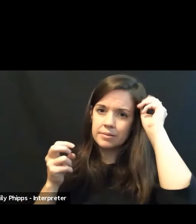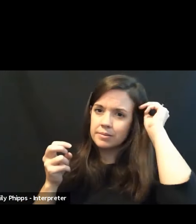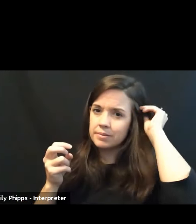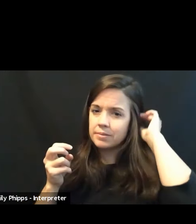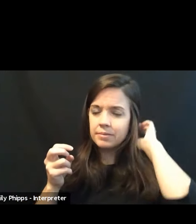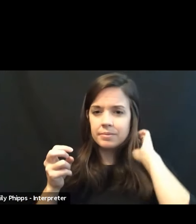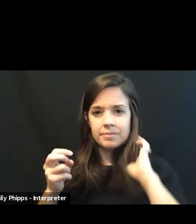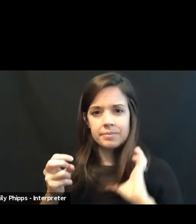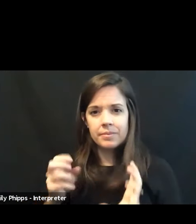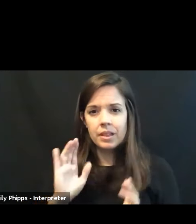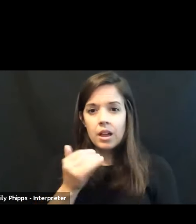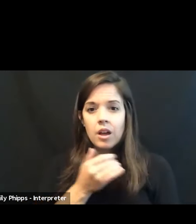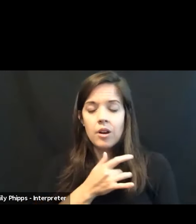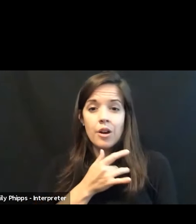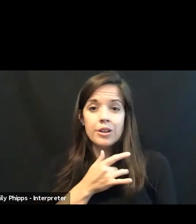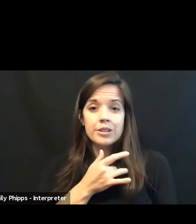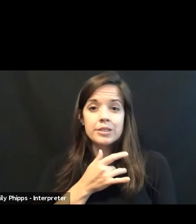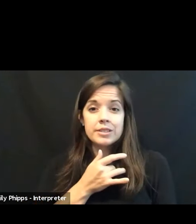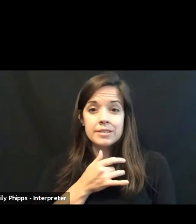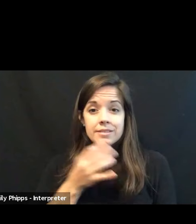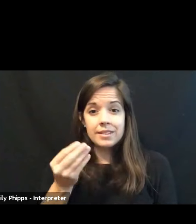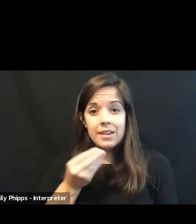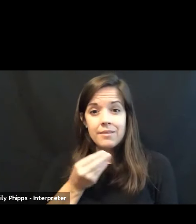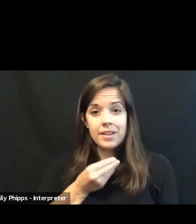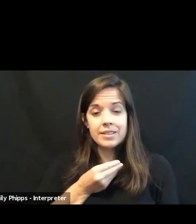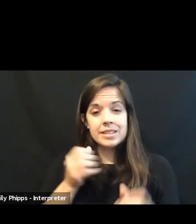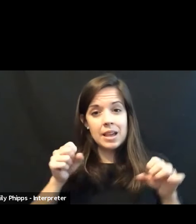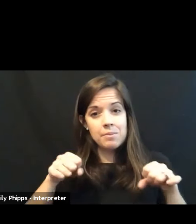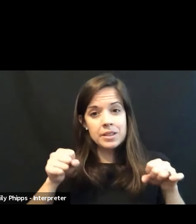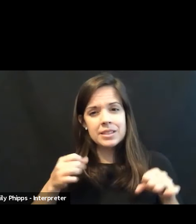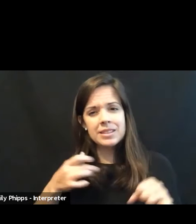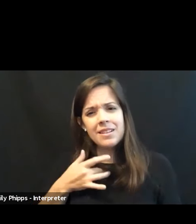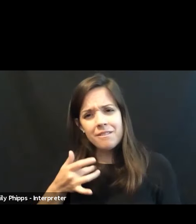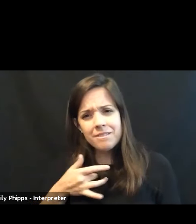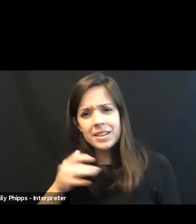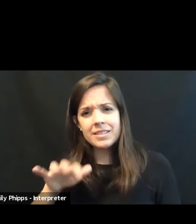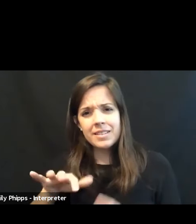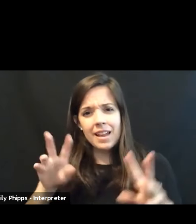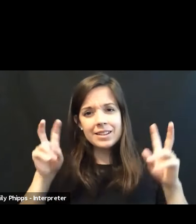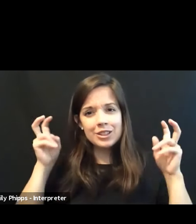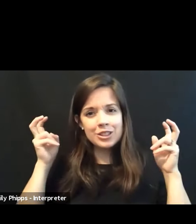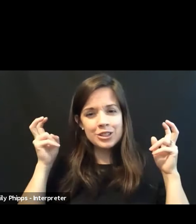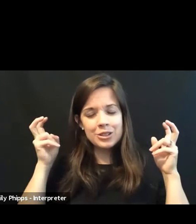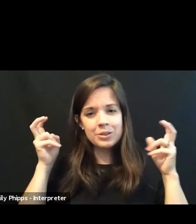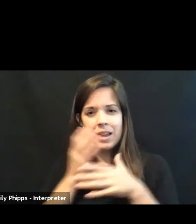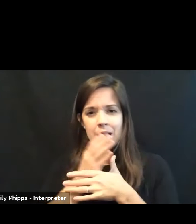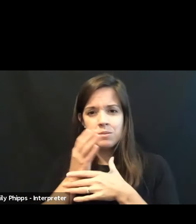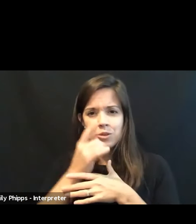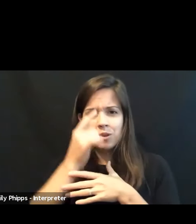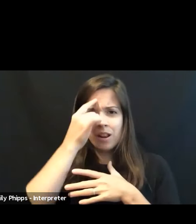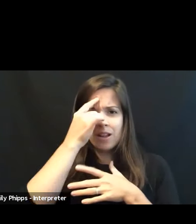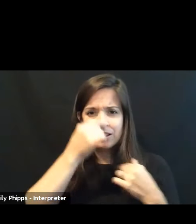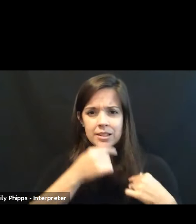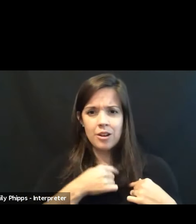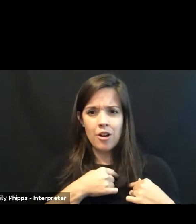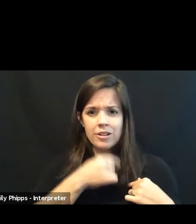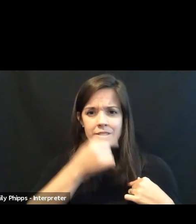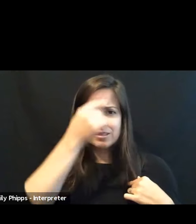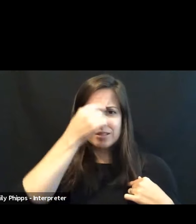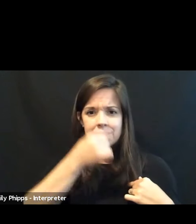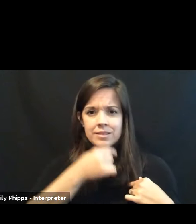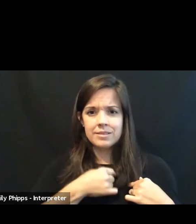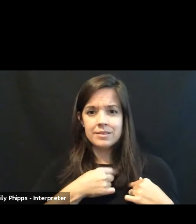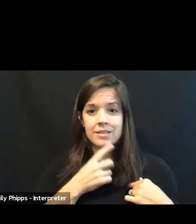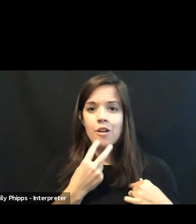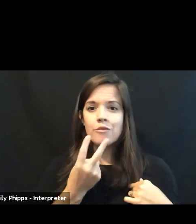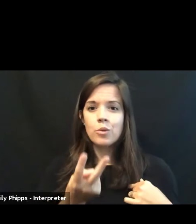Our hearts give us the ability to feel the issues in between our heads and our hearts are our voices.